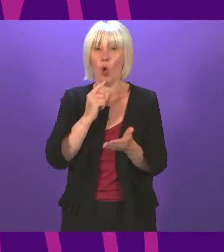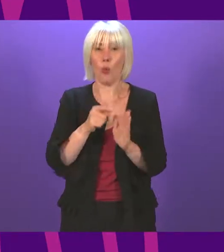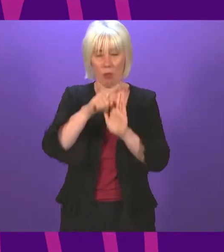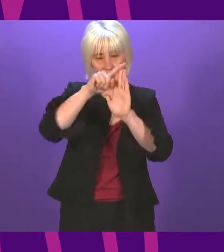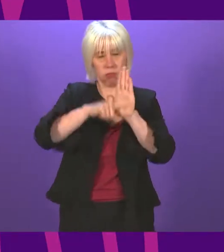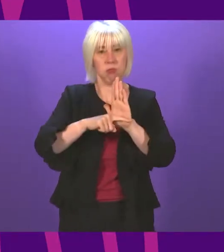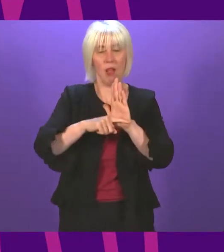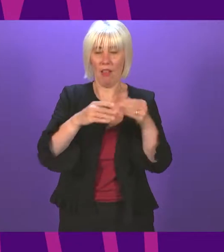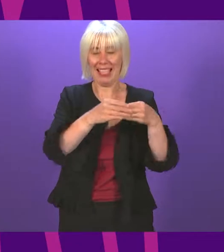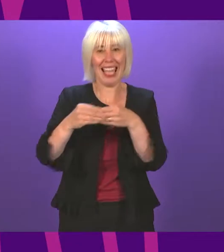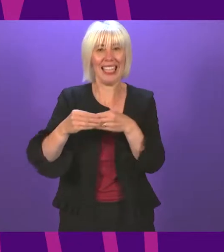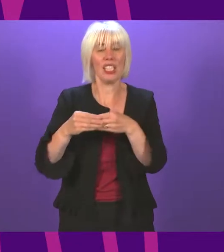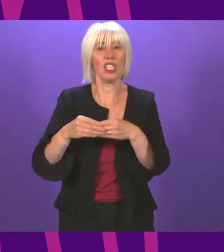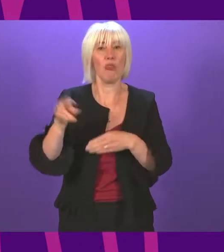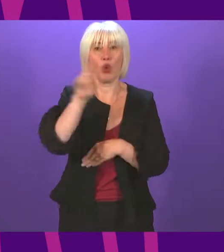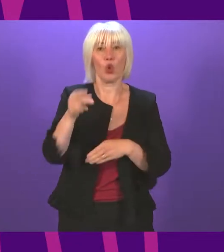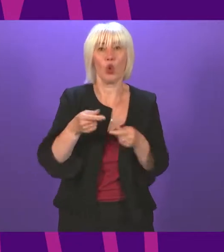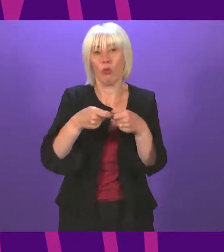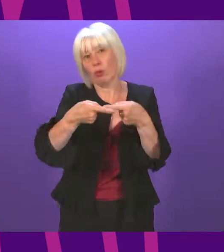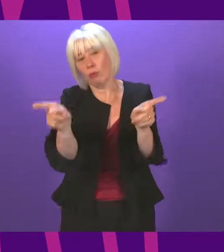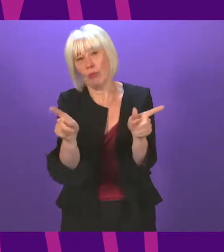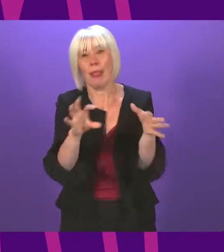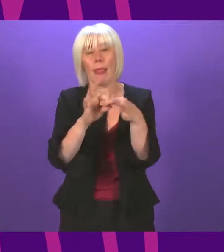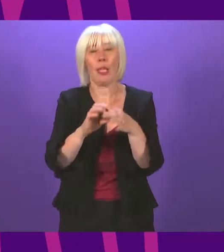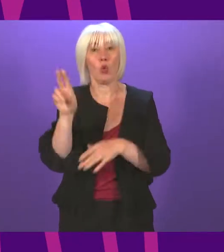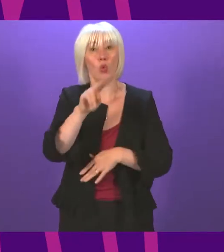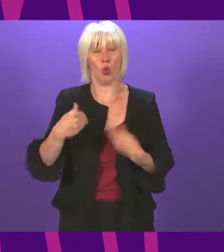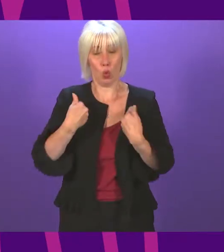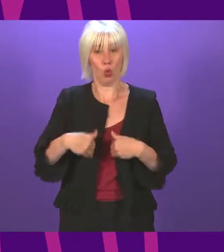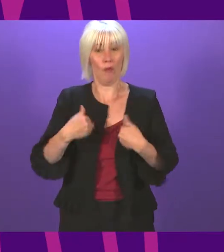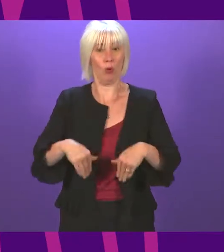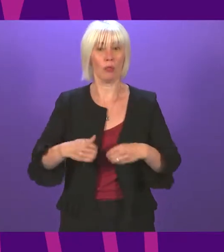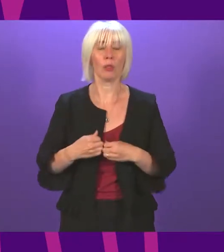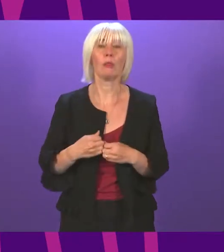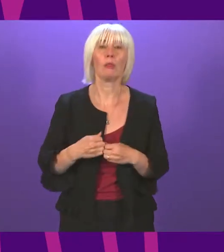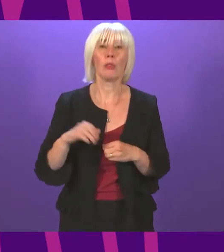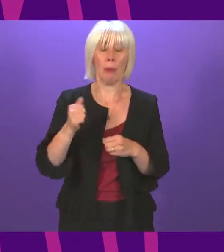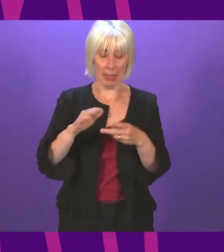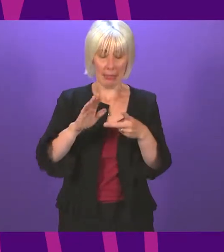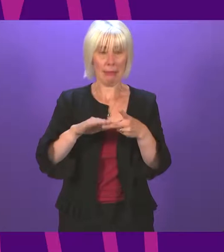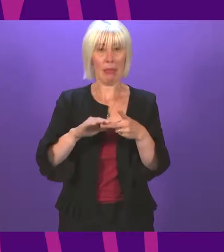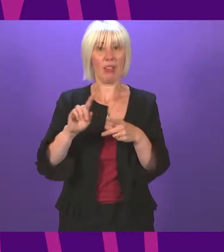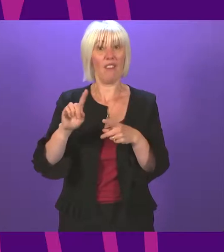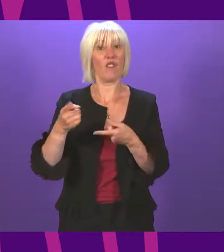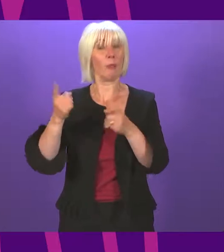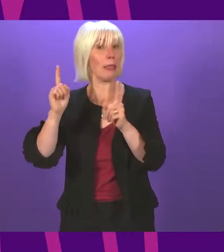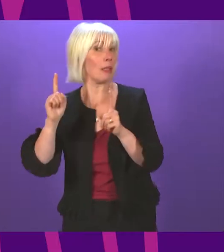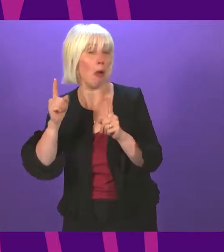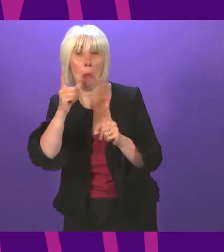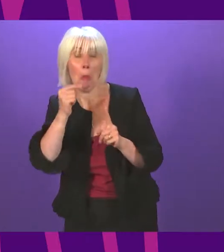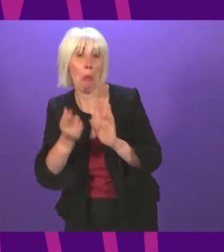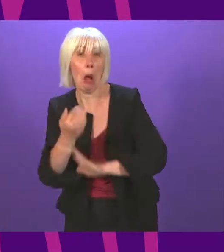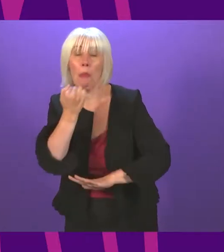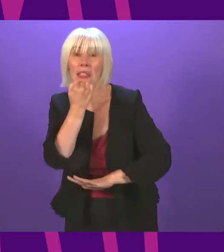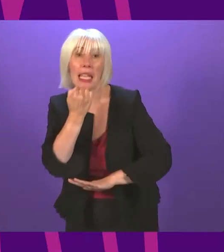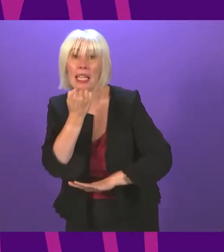for schools in relation to school uniforms. I was wondering, in summing up, if the Deputy First Minister can give us an update